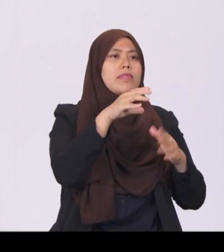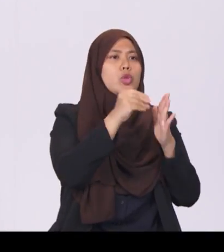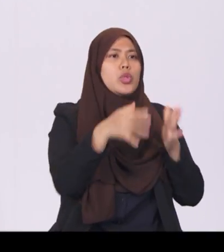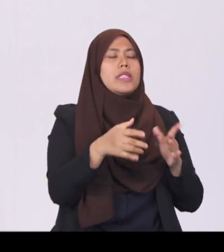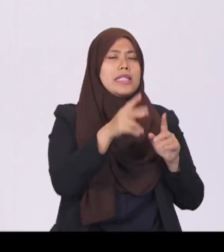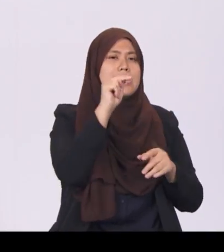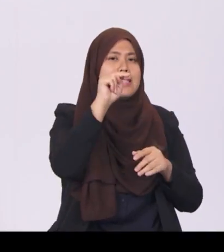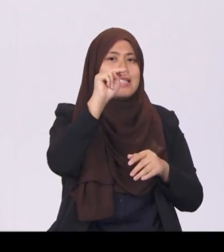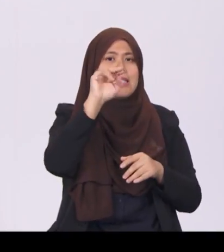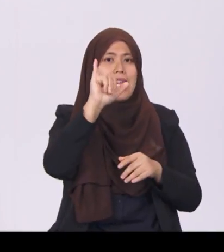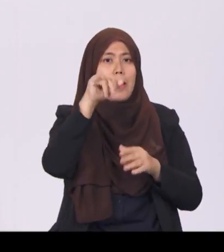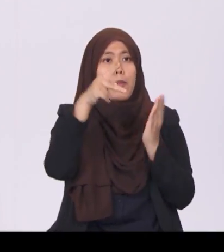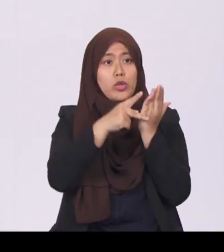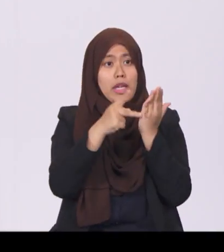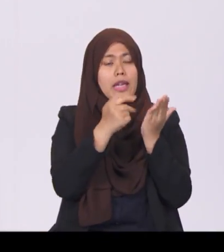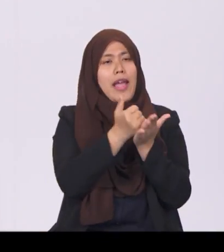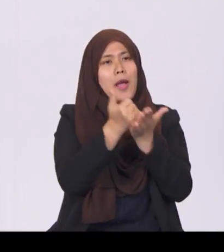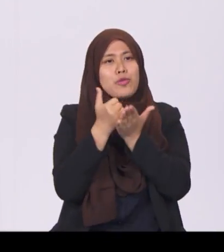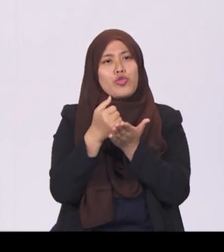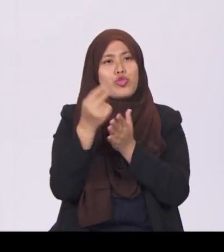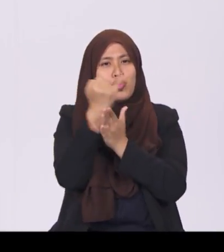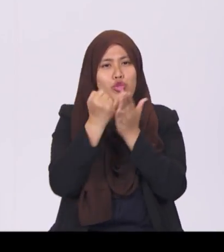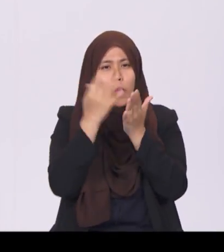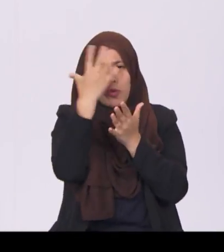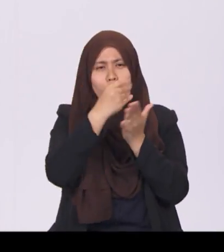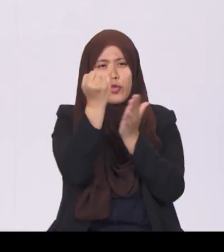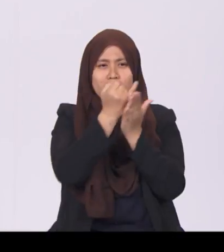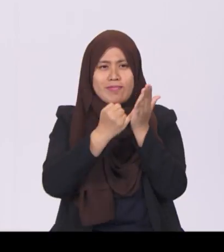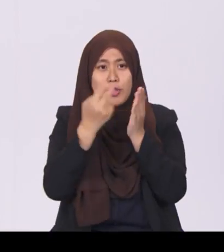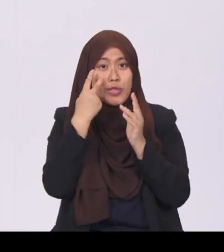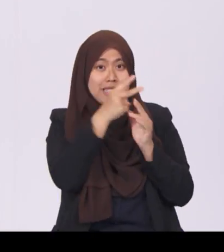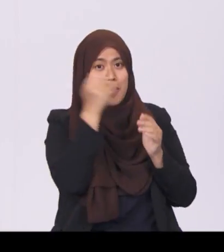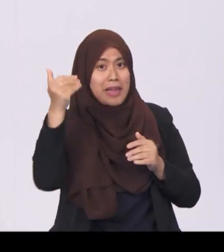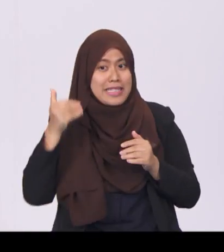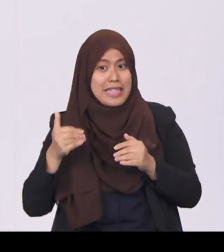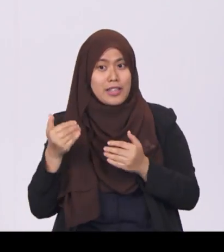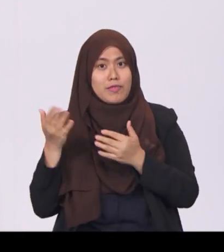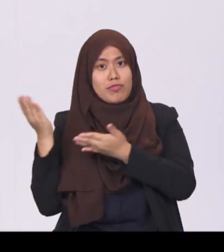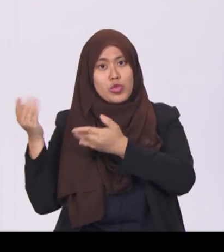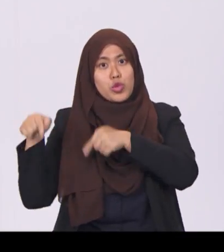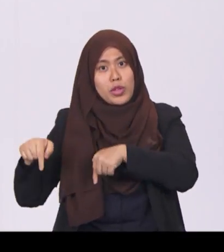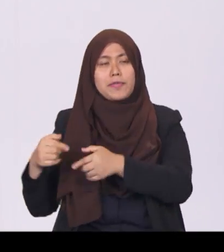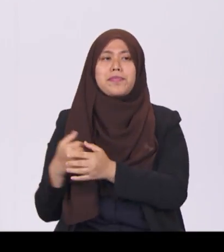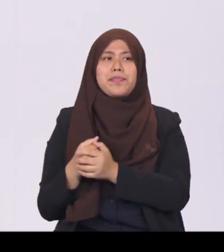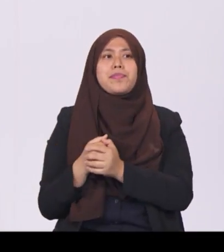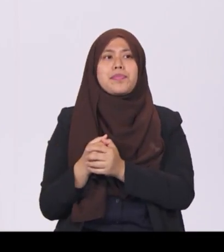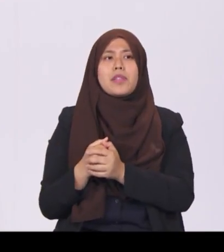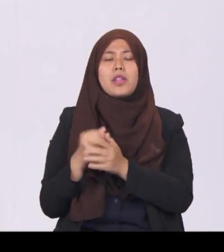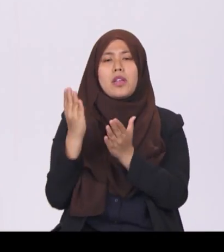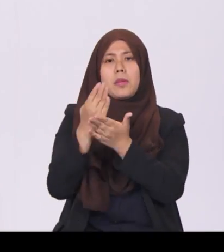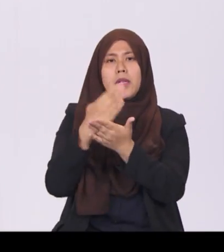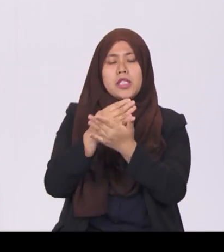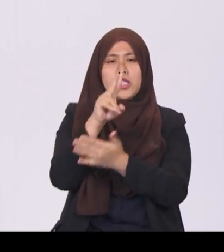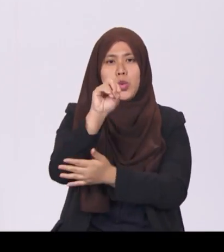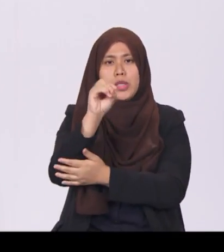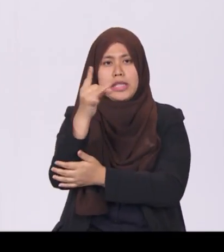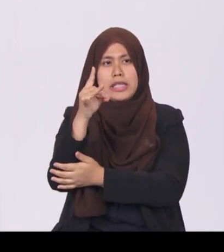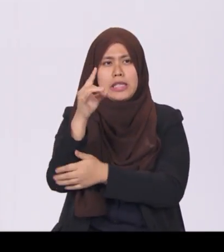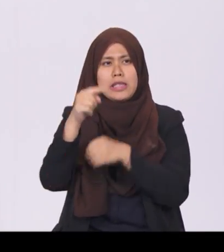beautiful sketches that you will see in my slides today. Budget 2018 is about laying the foundation